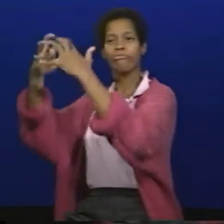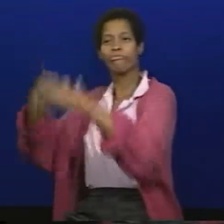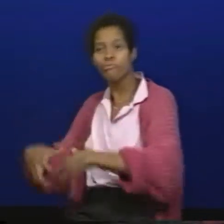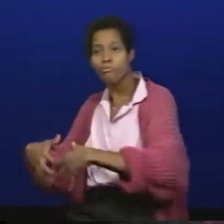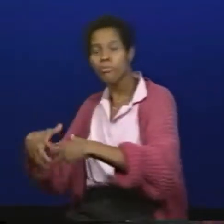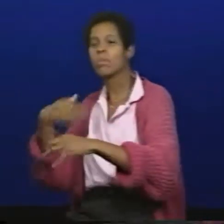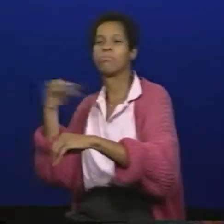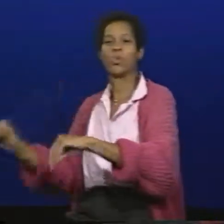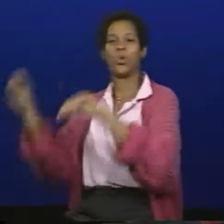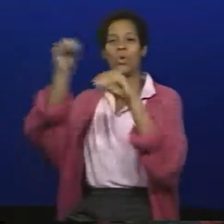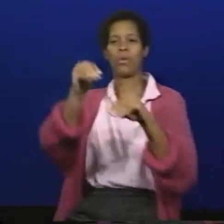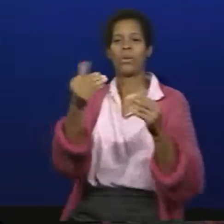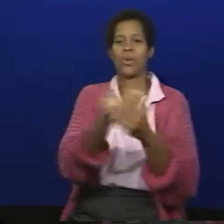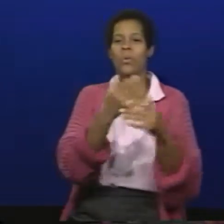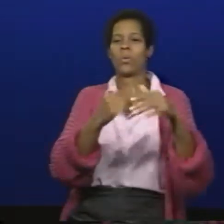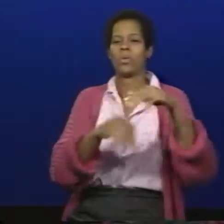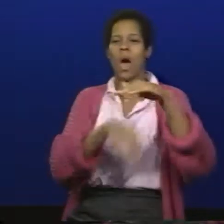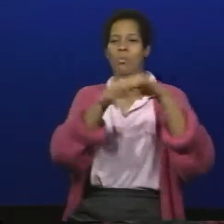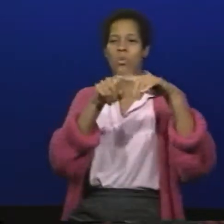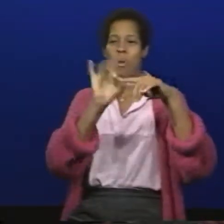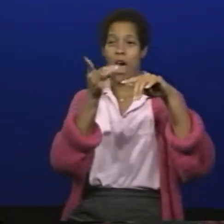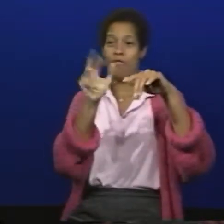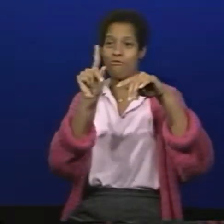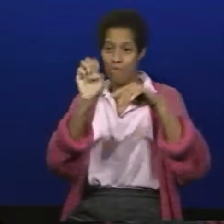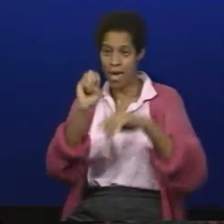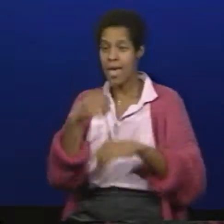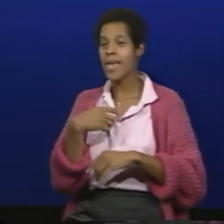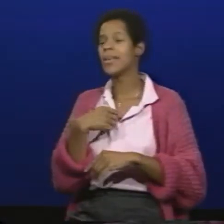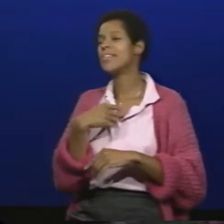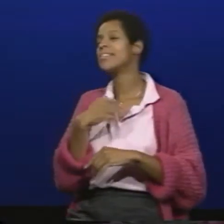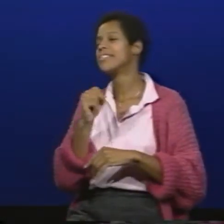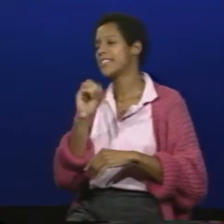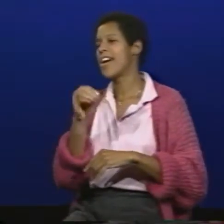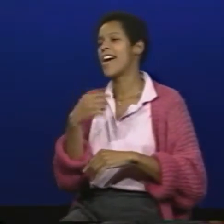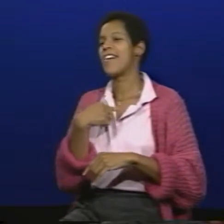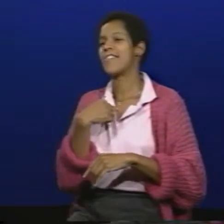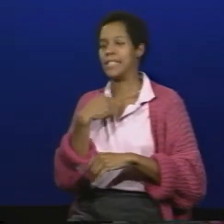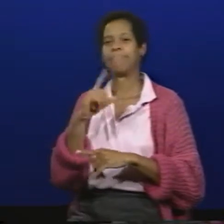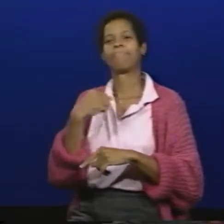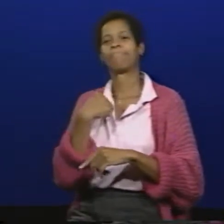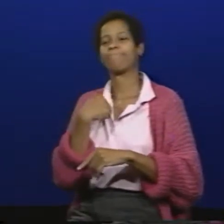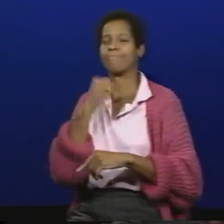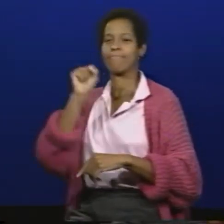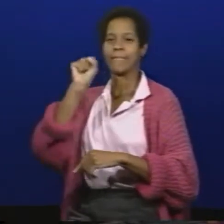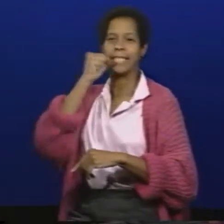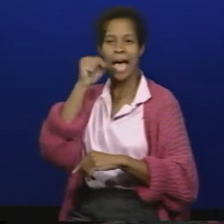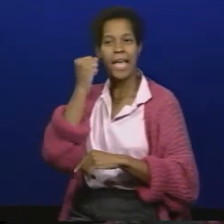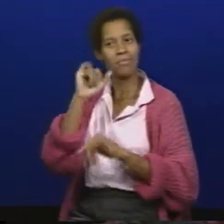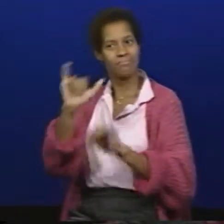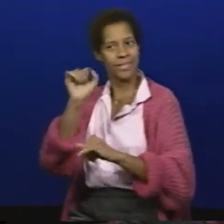teacher but after a while the elementary school closed down and we merged with the school that went up to eighth grade